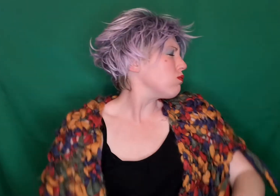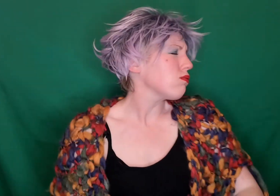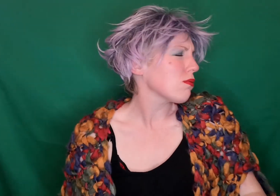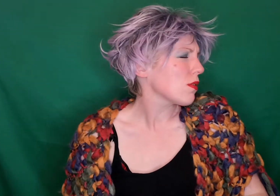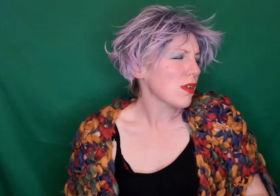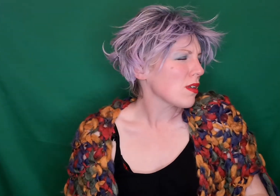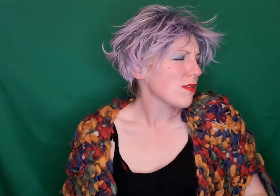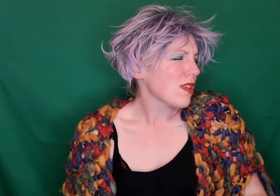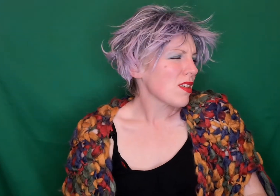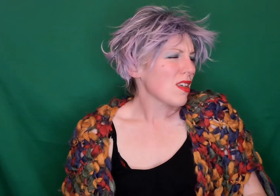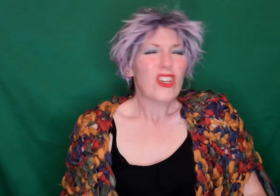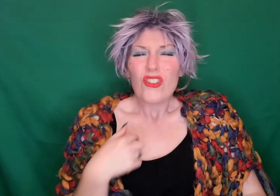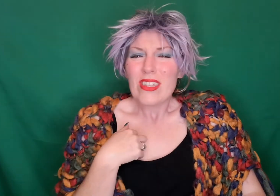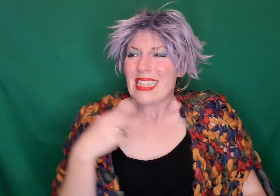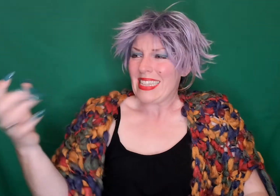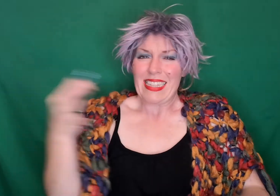Oh, alright, she answered.